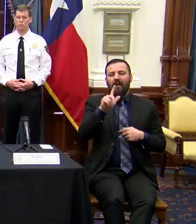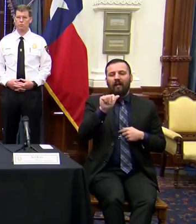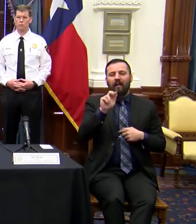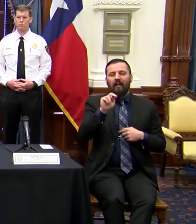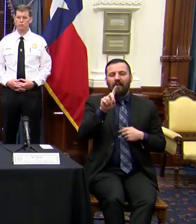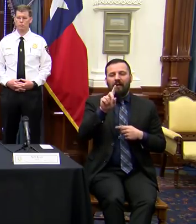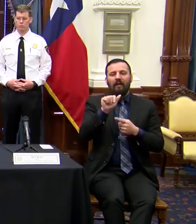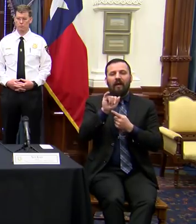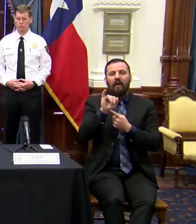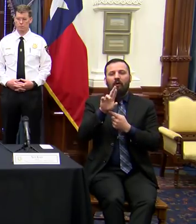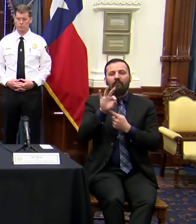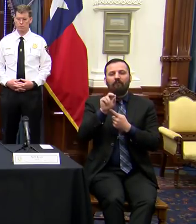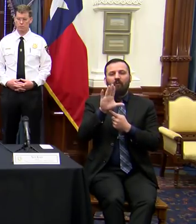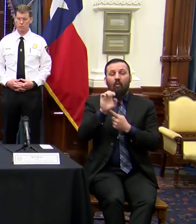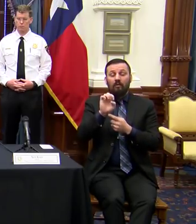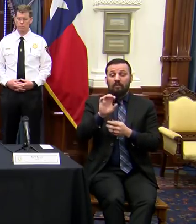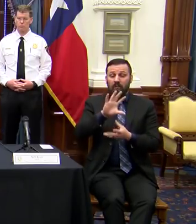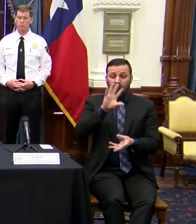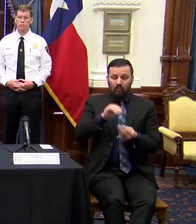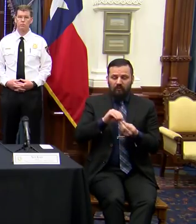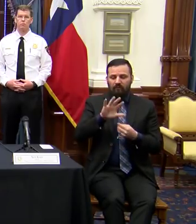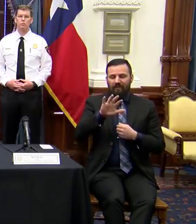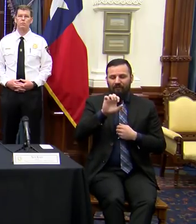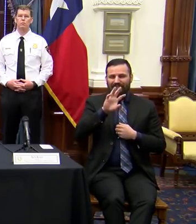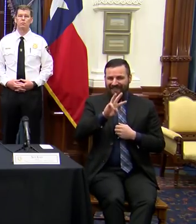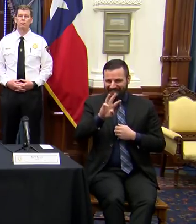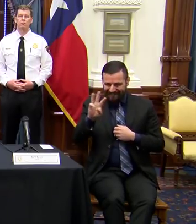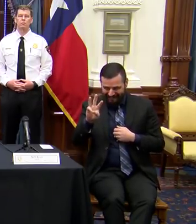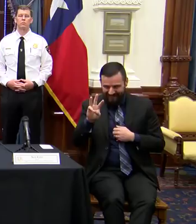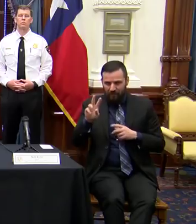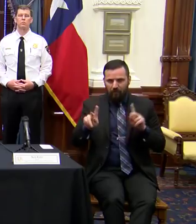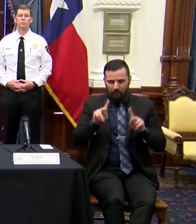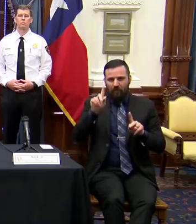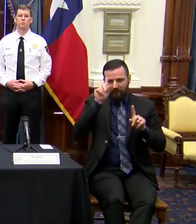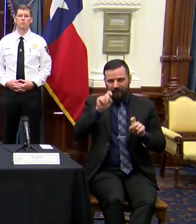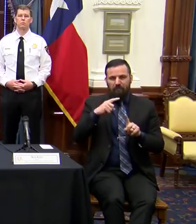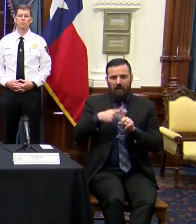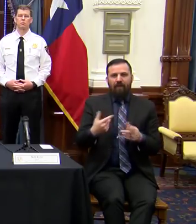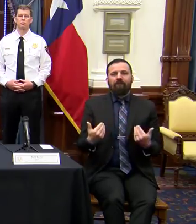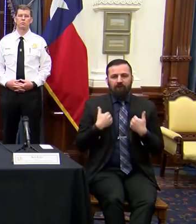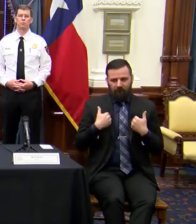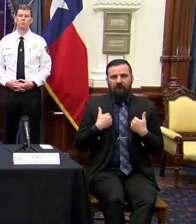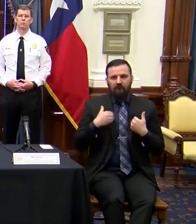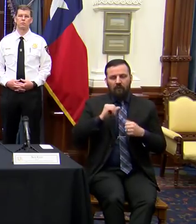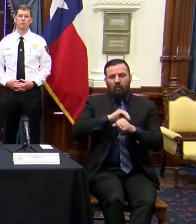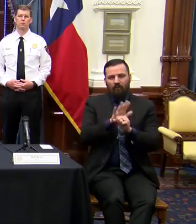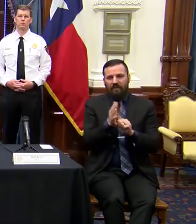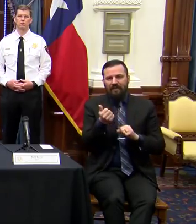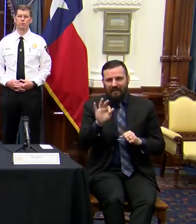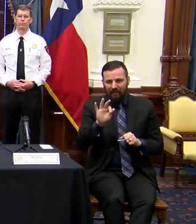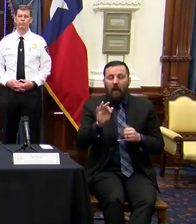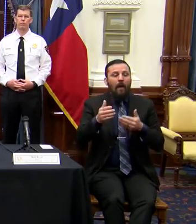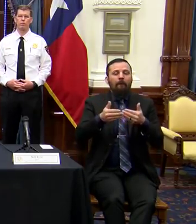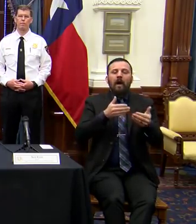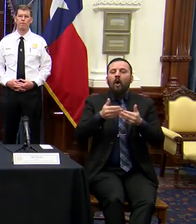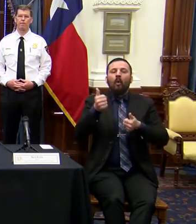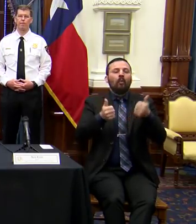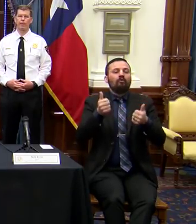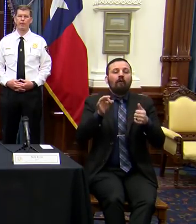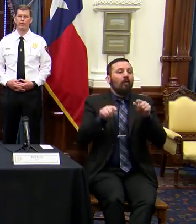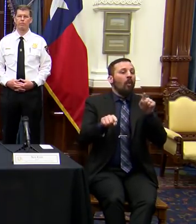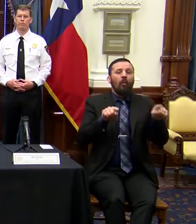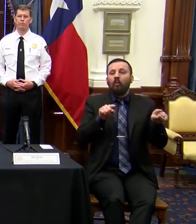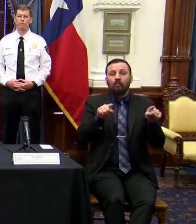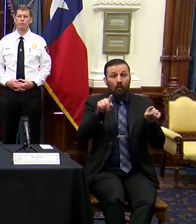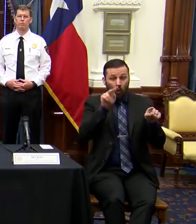566 people who have tested positive for COVID-19. Regardless of which of the two sources you may look at,